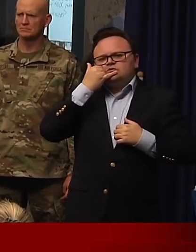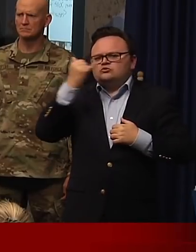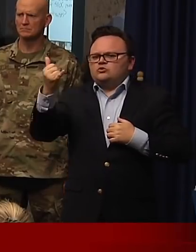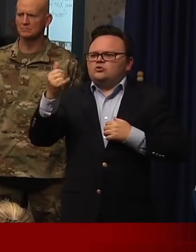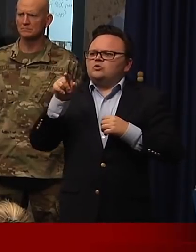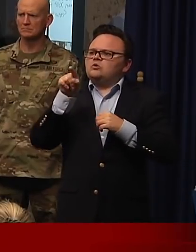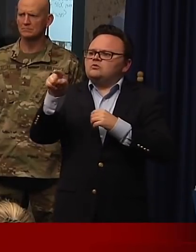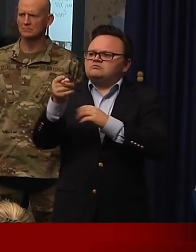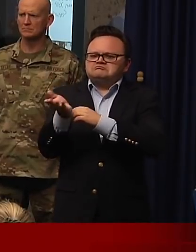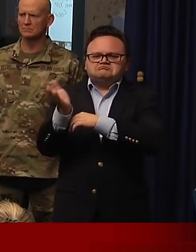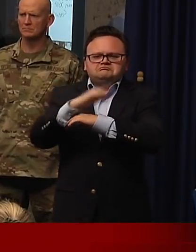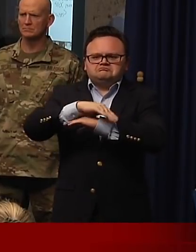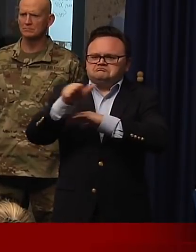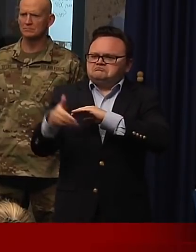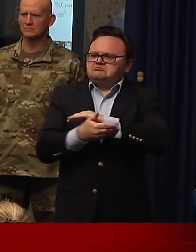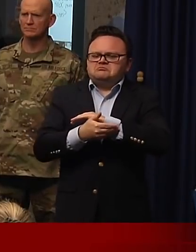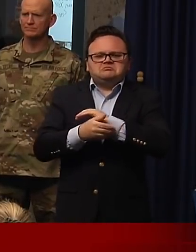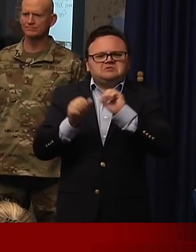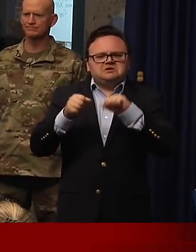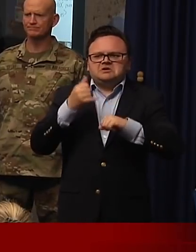will send in teams. Thank you.